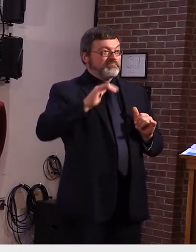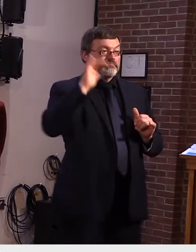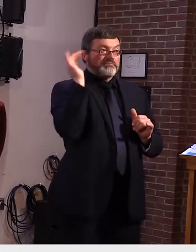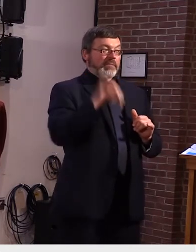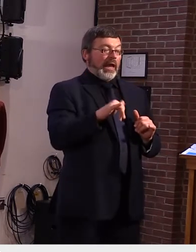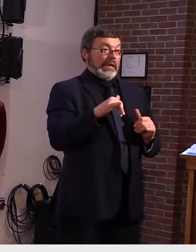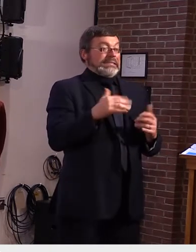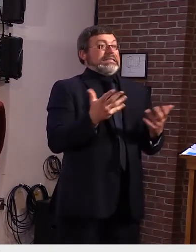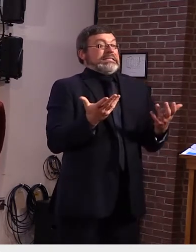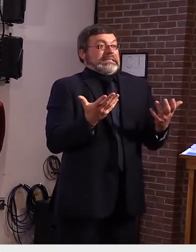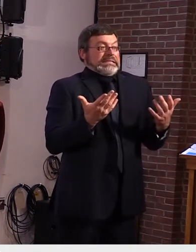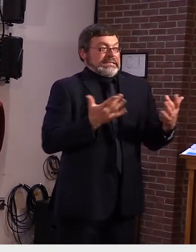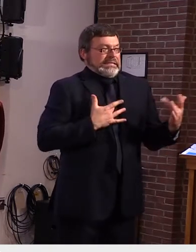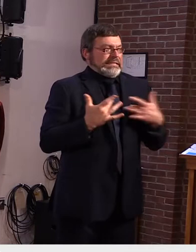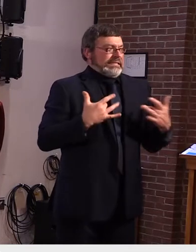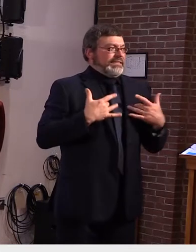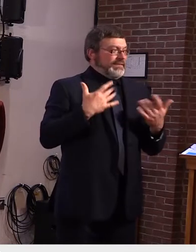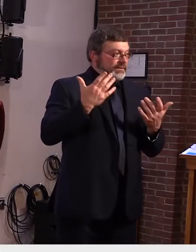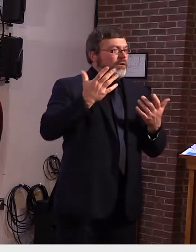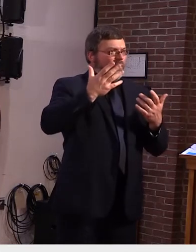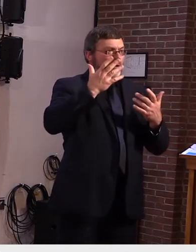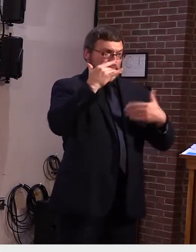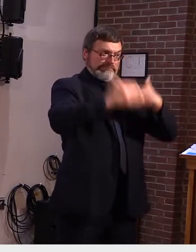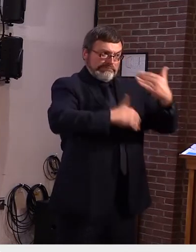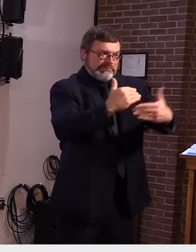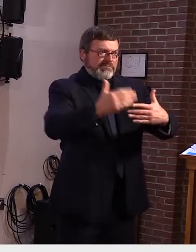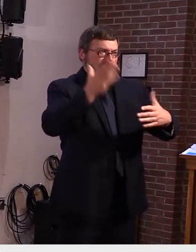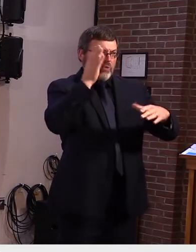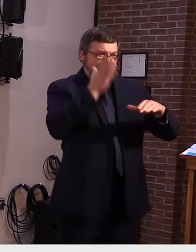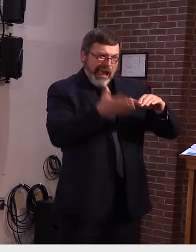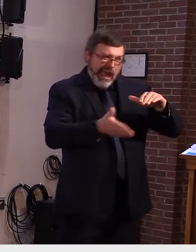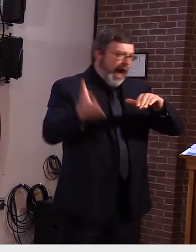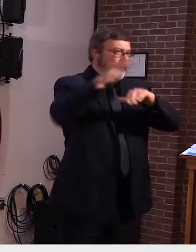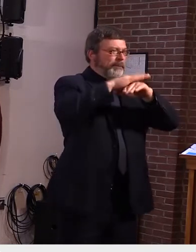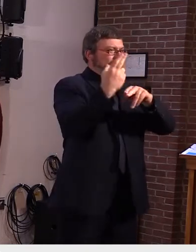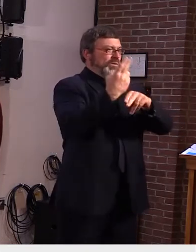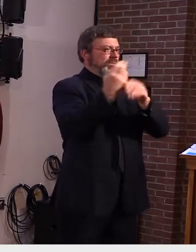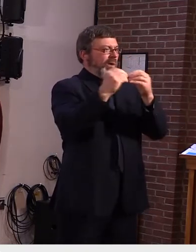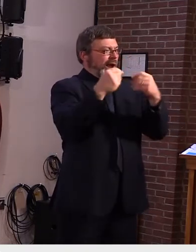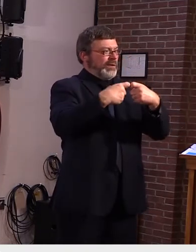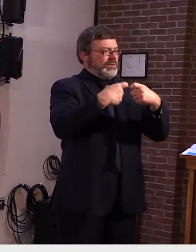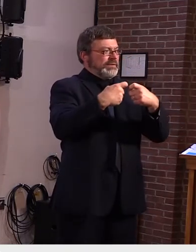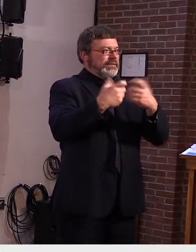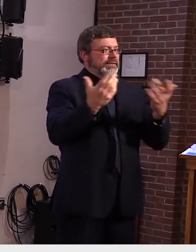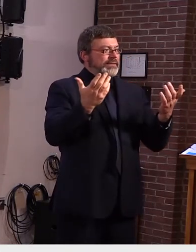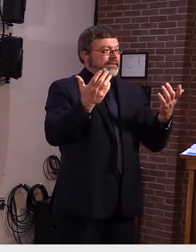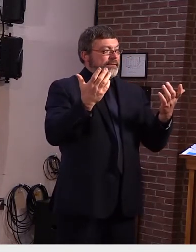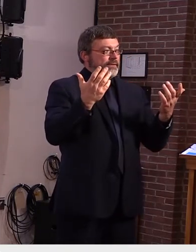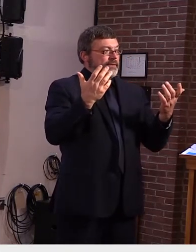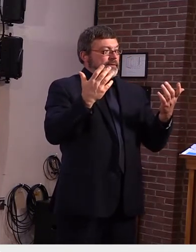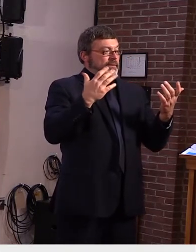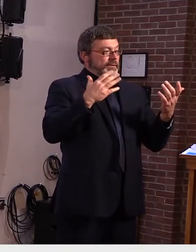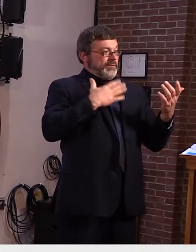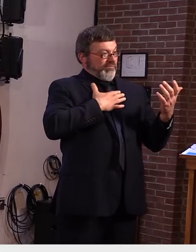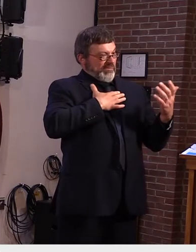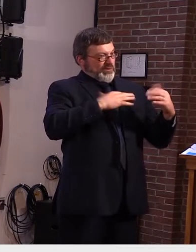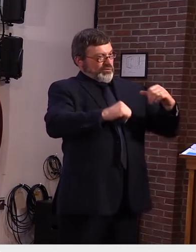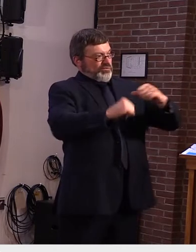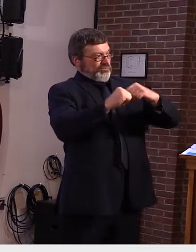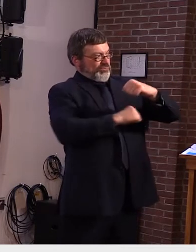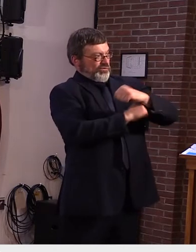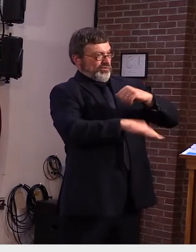power that will have to be uh utilized throughout the uh the electrical infrastructure that we have in place right now so it's a it's a great concern